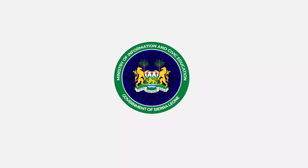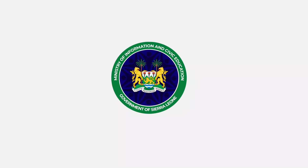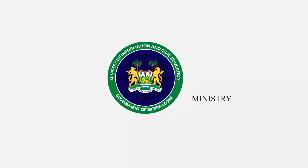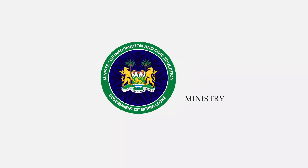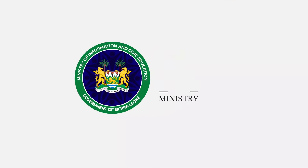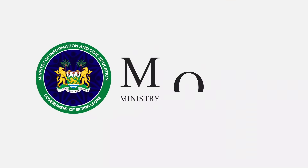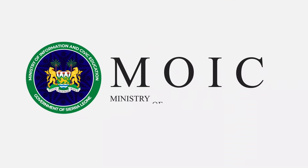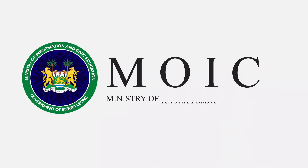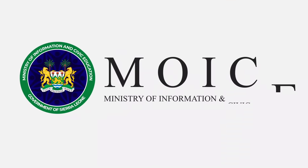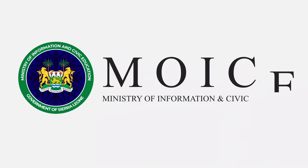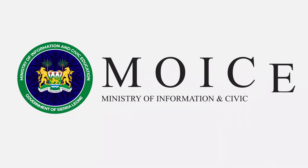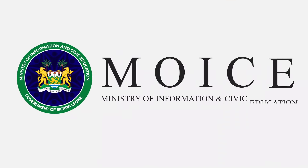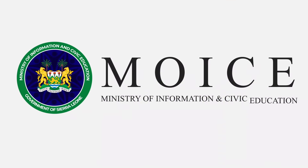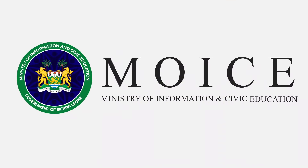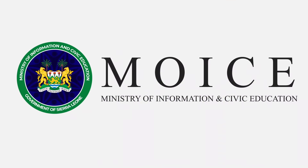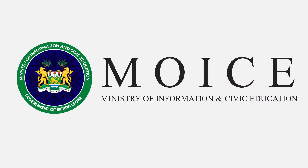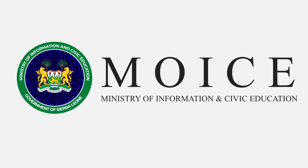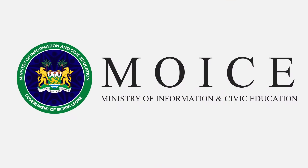future,